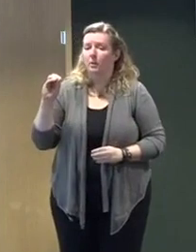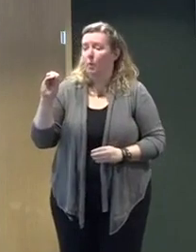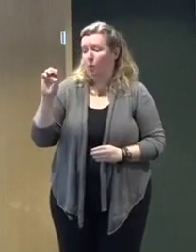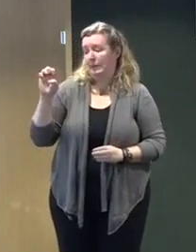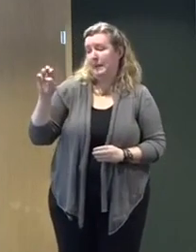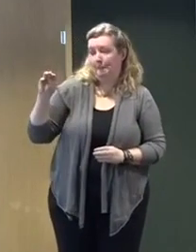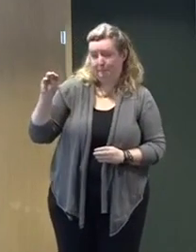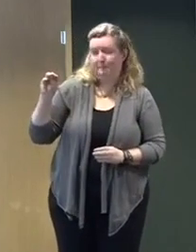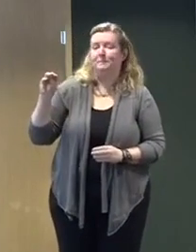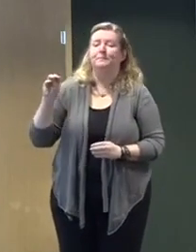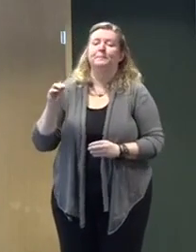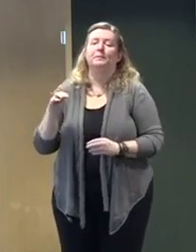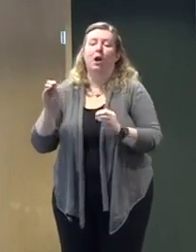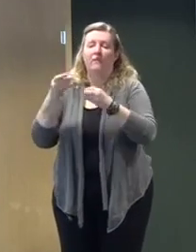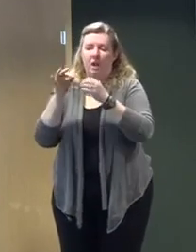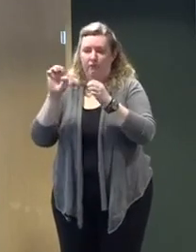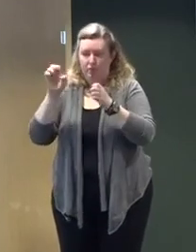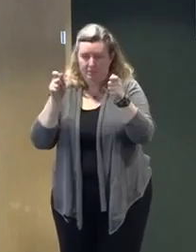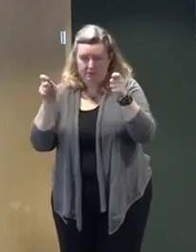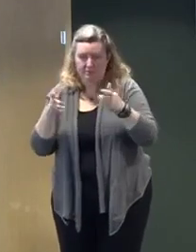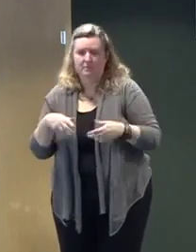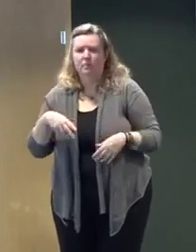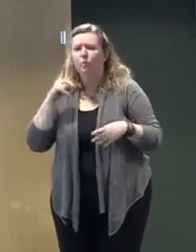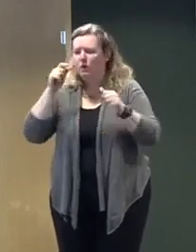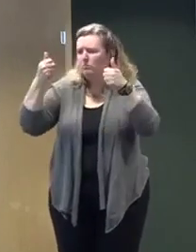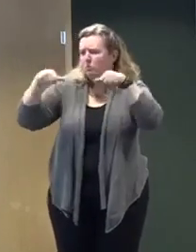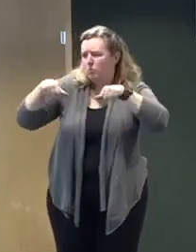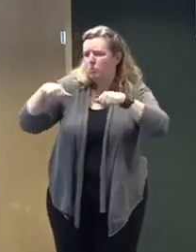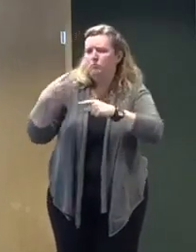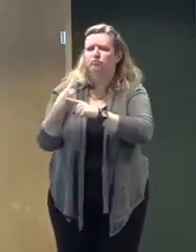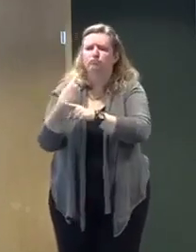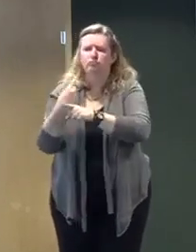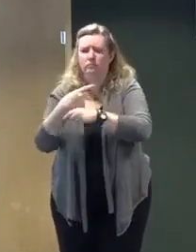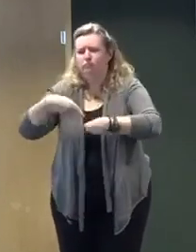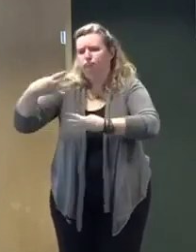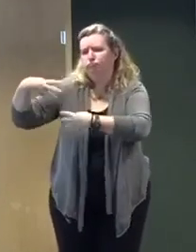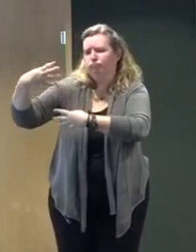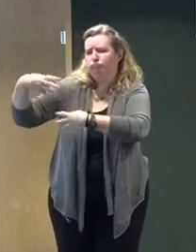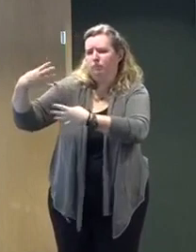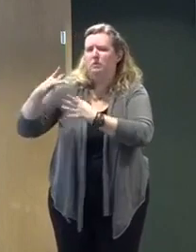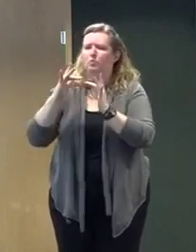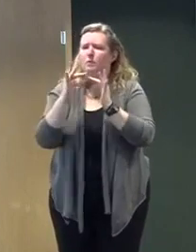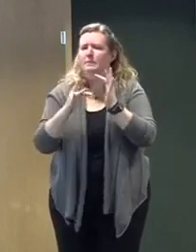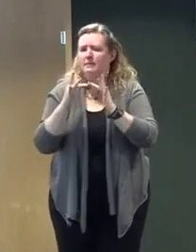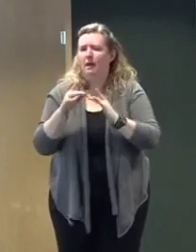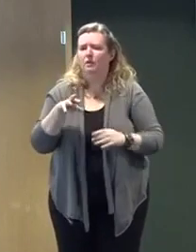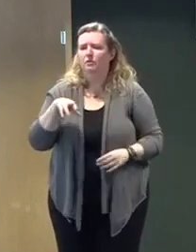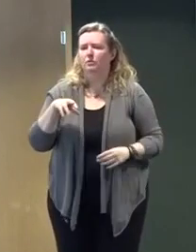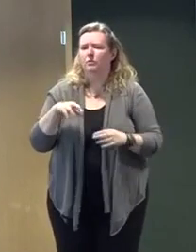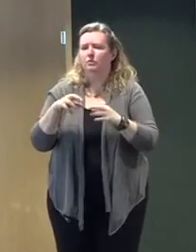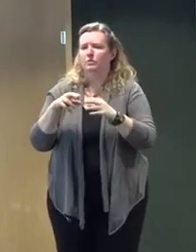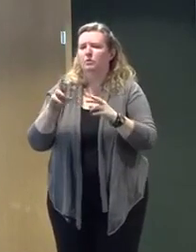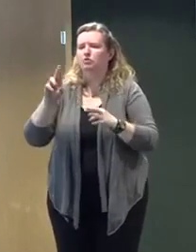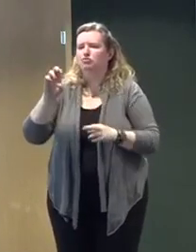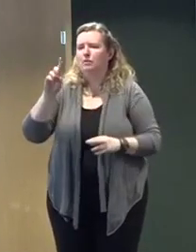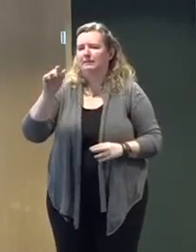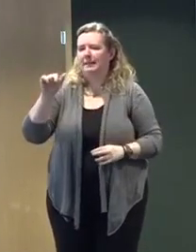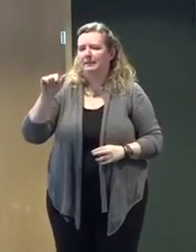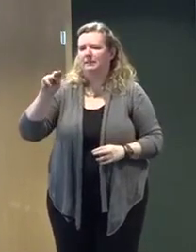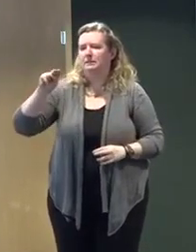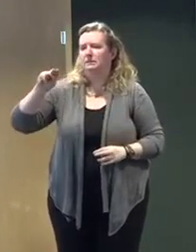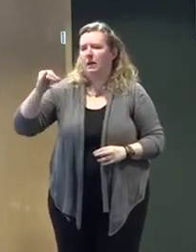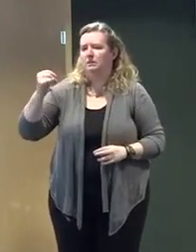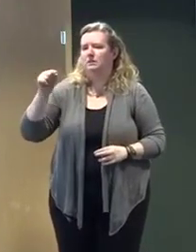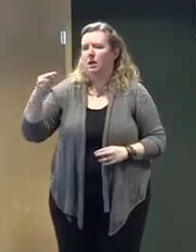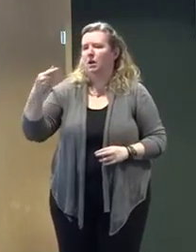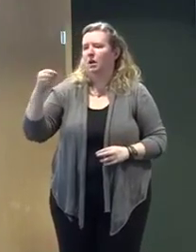.gov. For me, that's the best place to go, ready.nj.gov. And on their social media channels. also keep everyone updated on